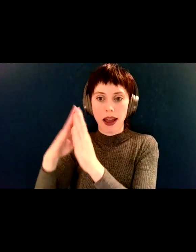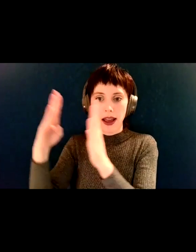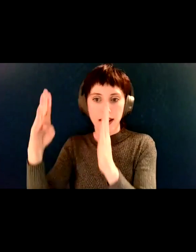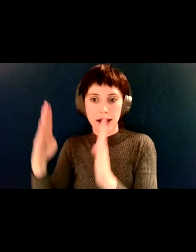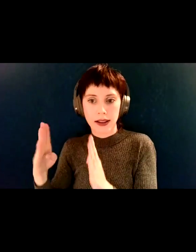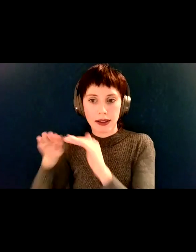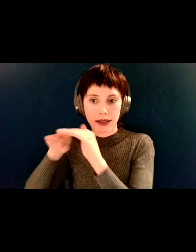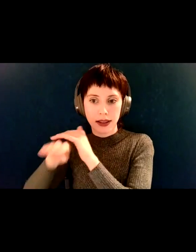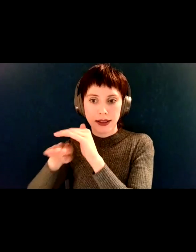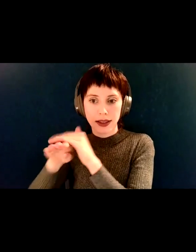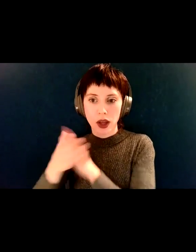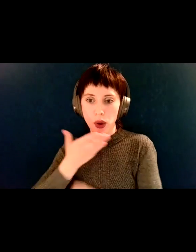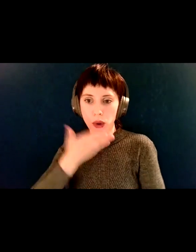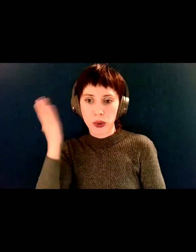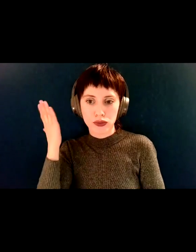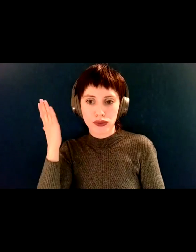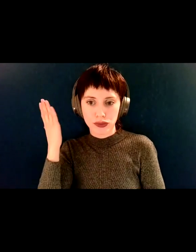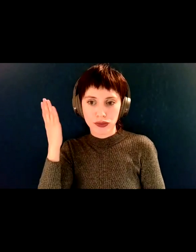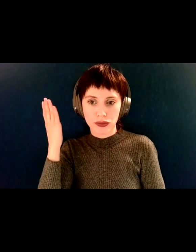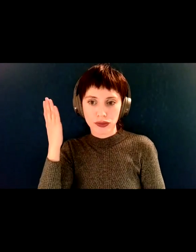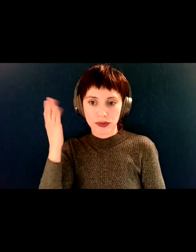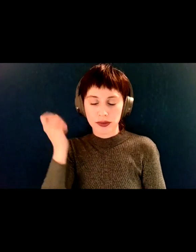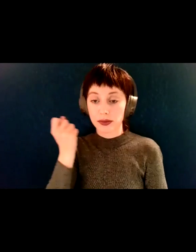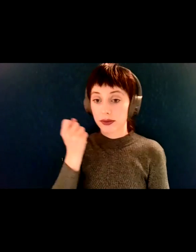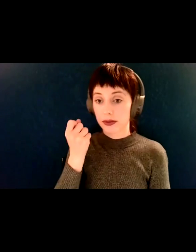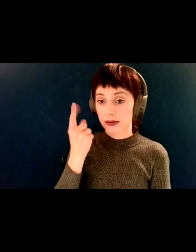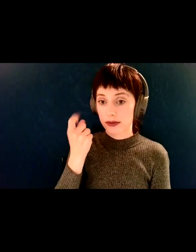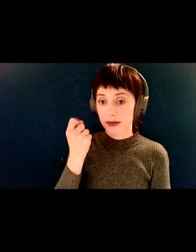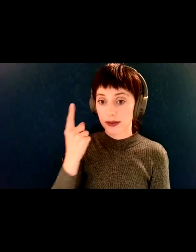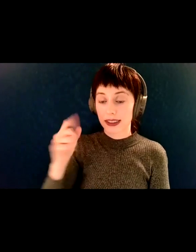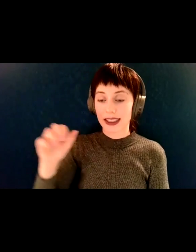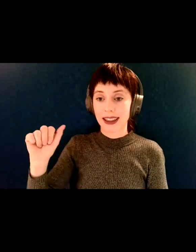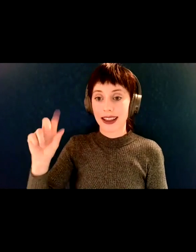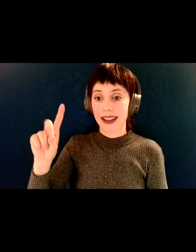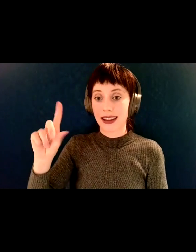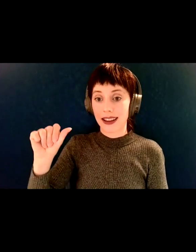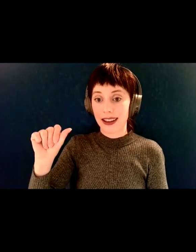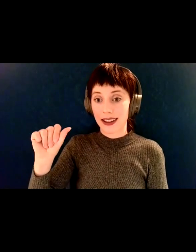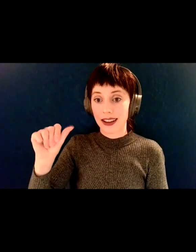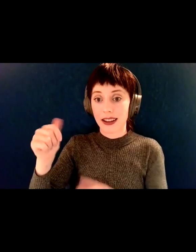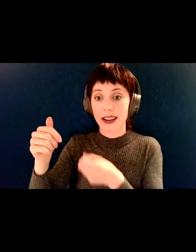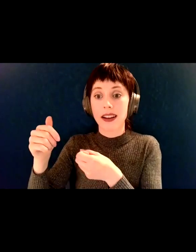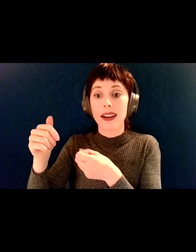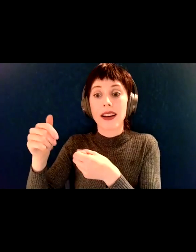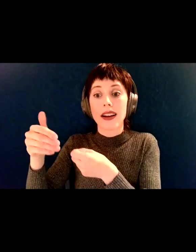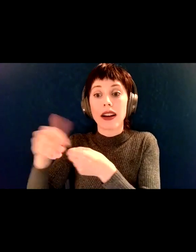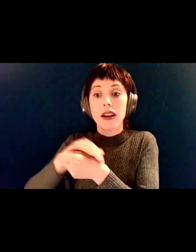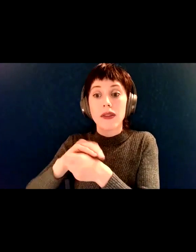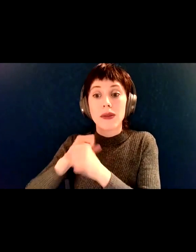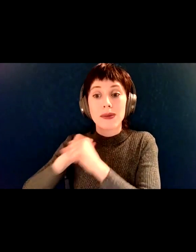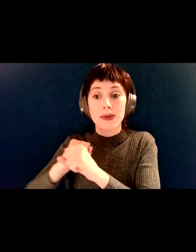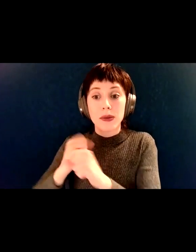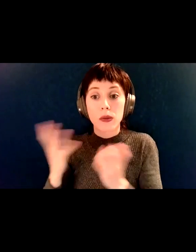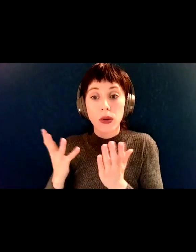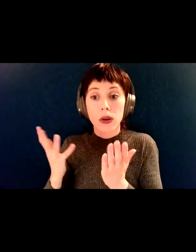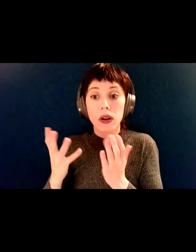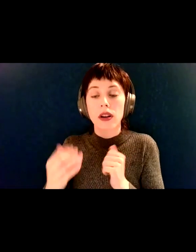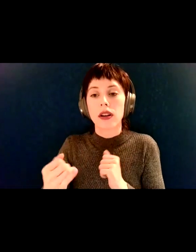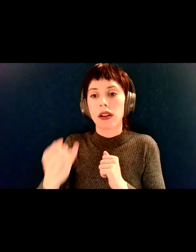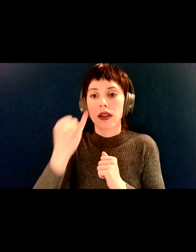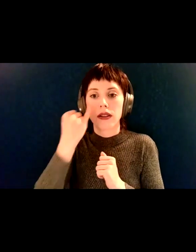I will say with this caveat, the ADA does cover if you have a community, you know, in the lobby,